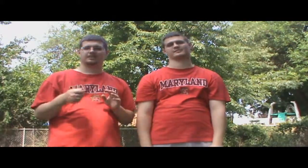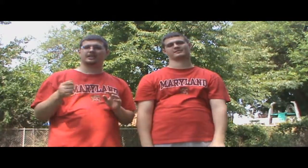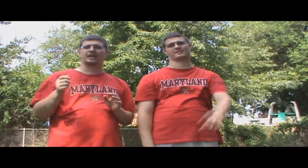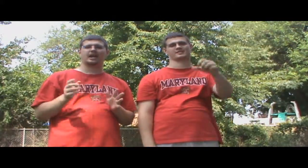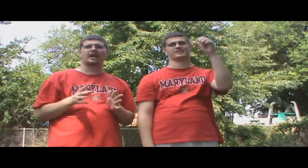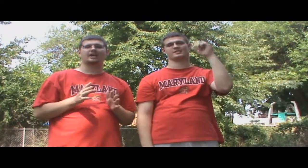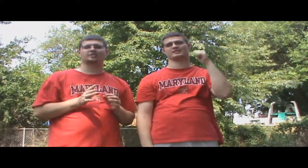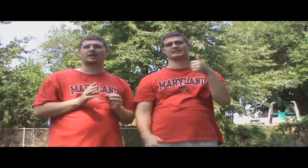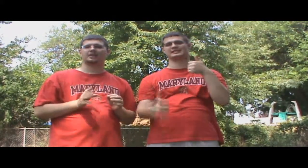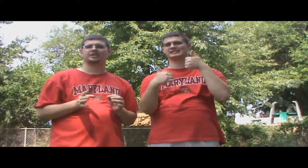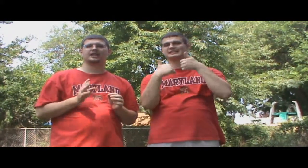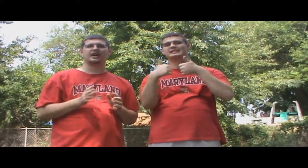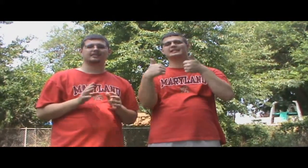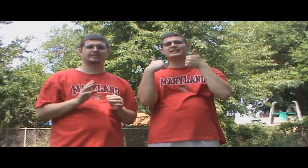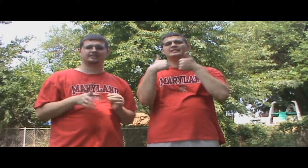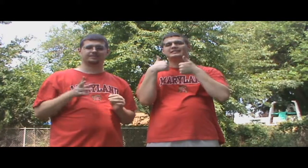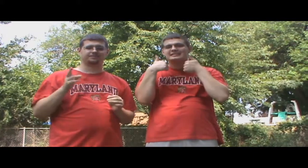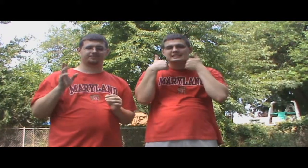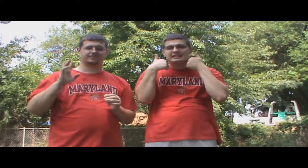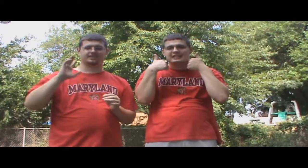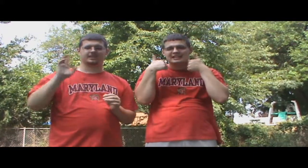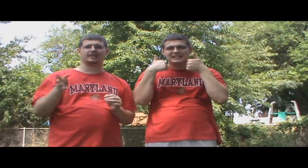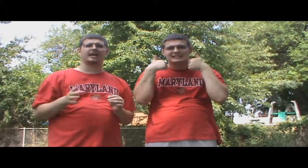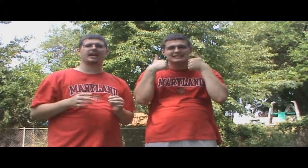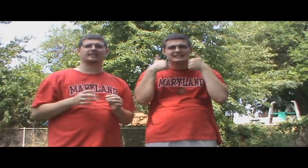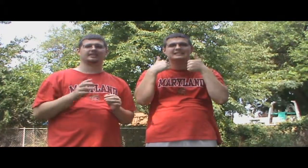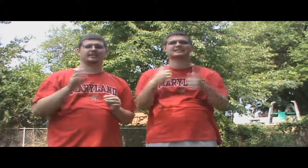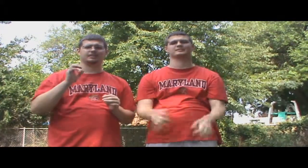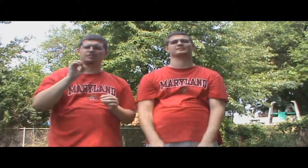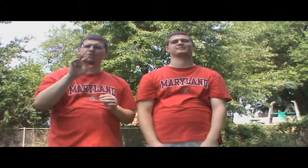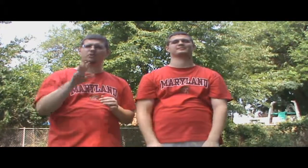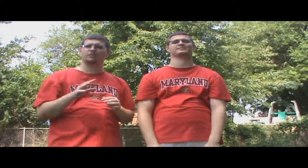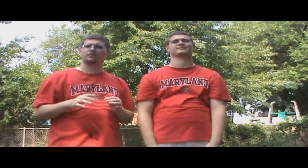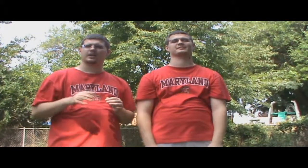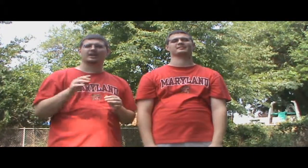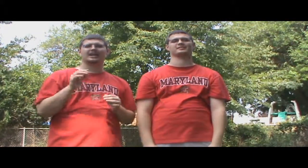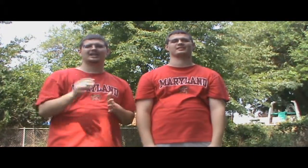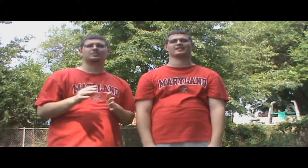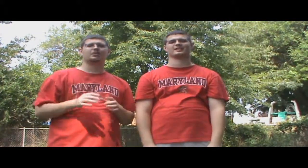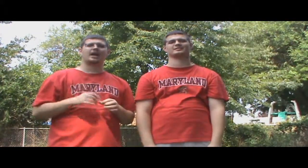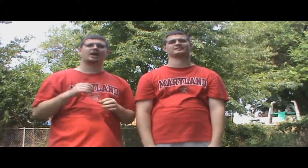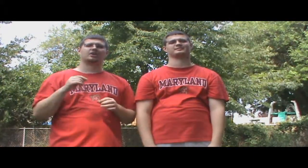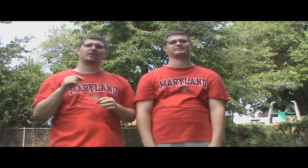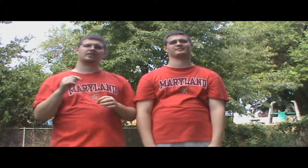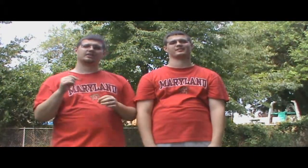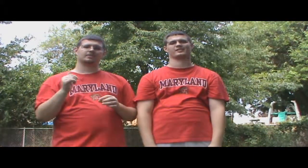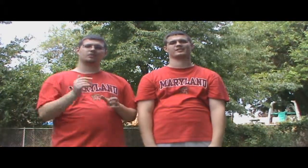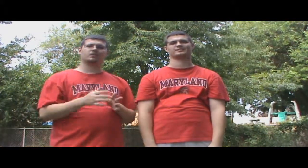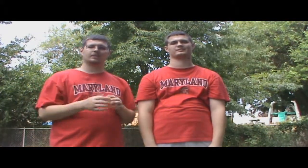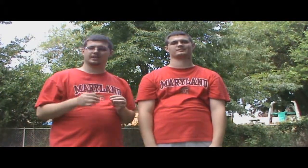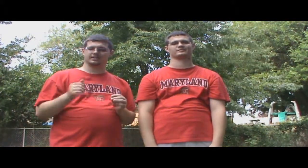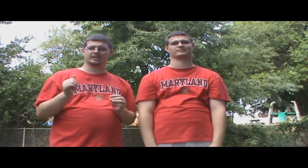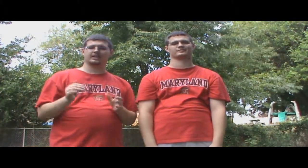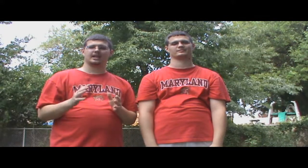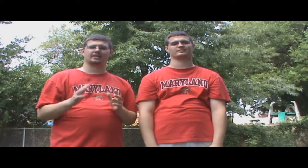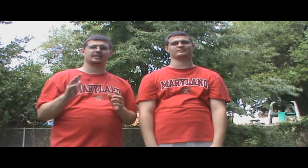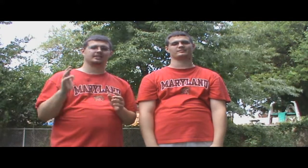A console out there. Not the Kinect and the Move. Yeah, it's more accurate. The Move is and the Kinect has